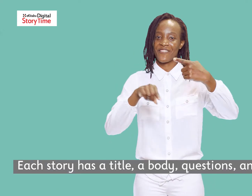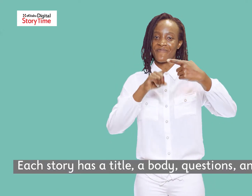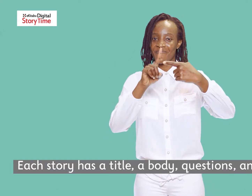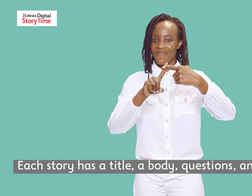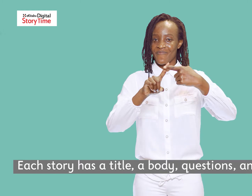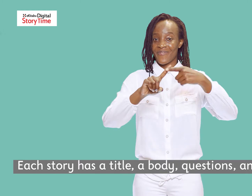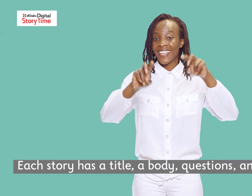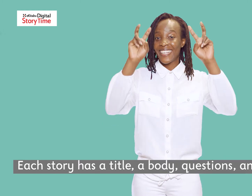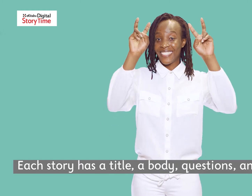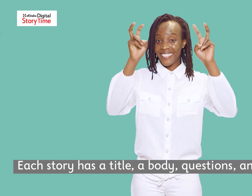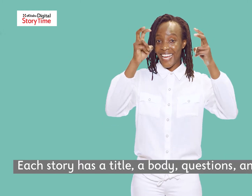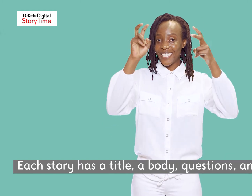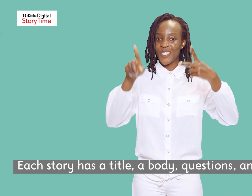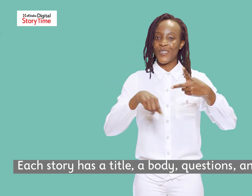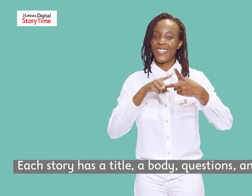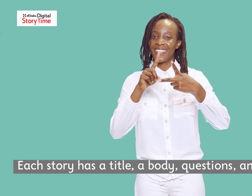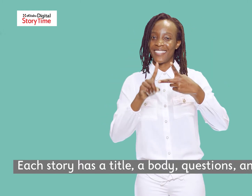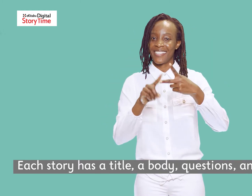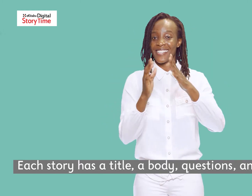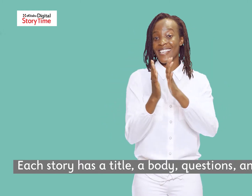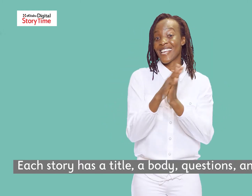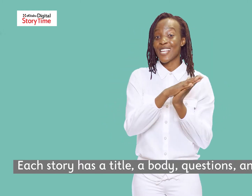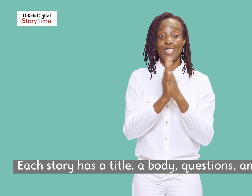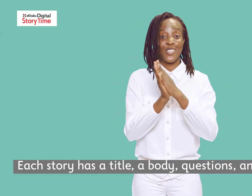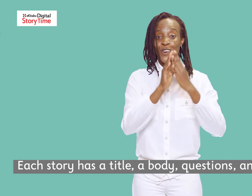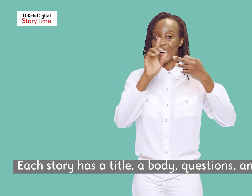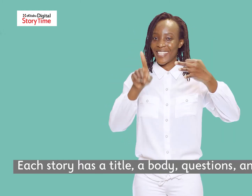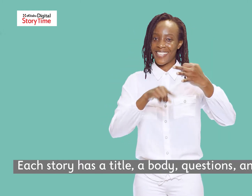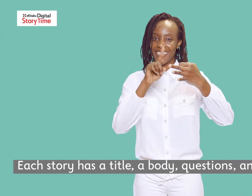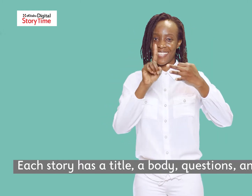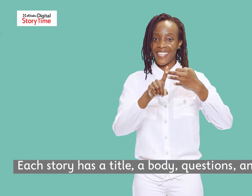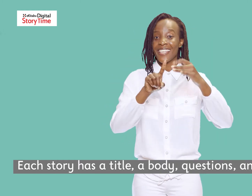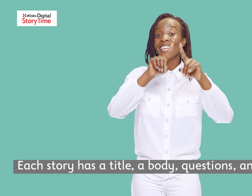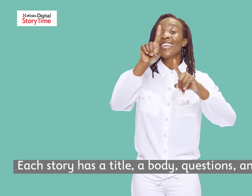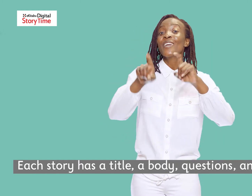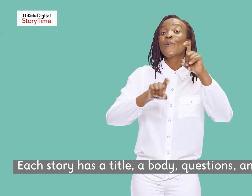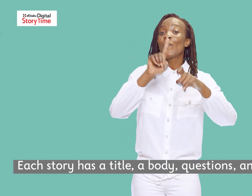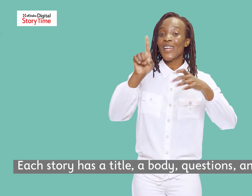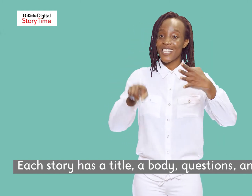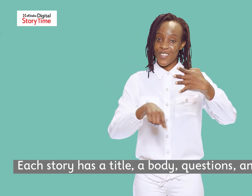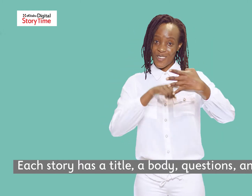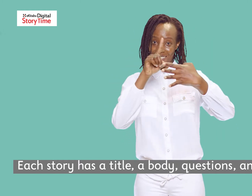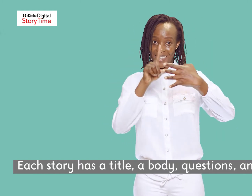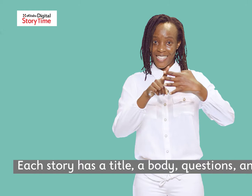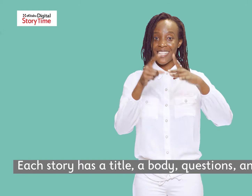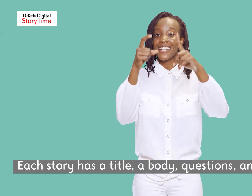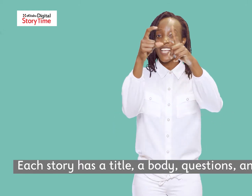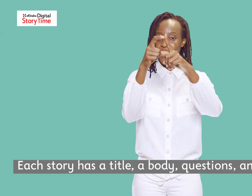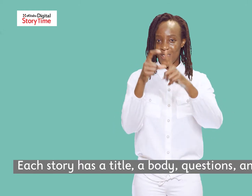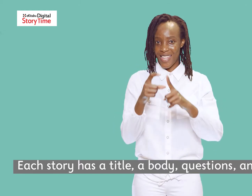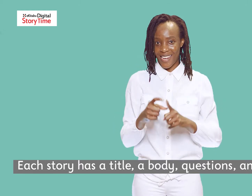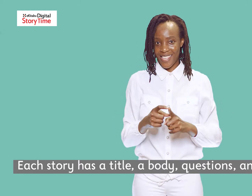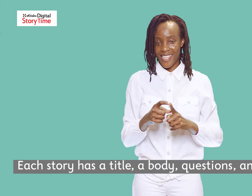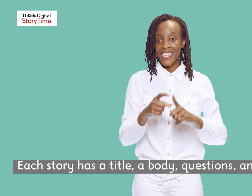Each story has a title, a body, questions, and a glossary.